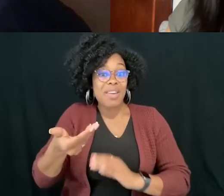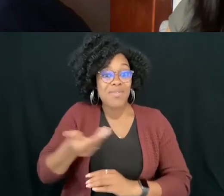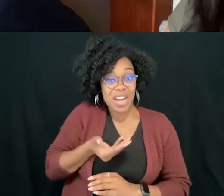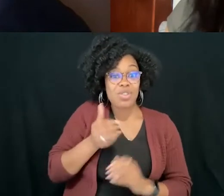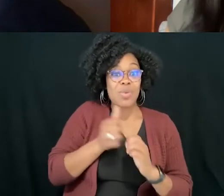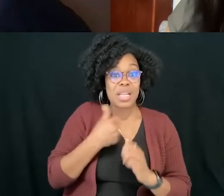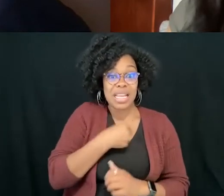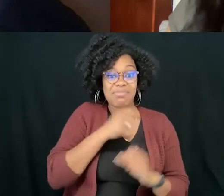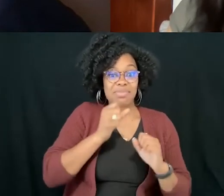visible and ask your question.